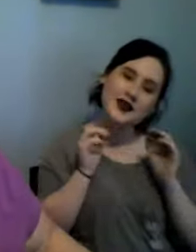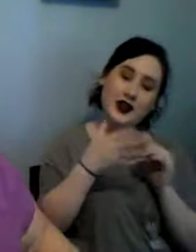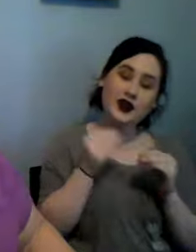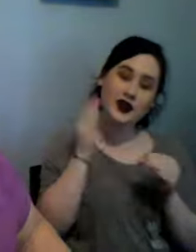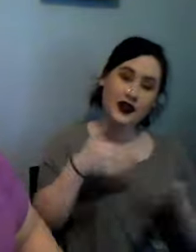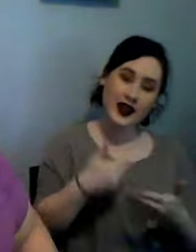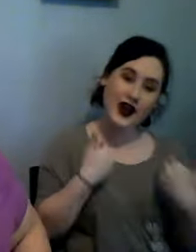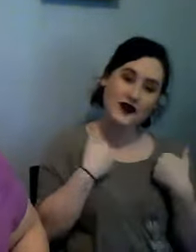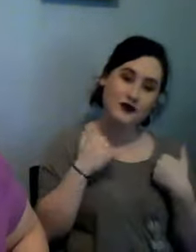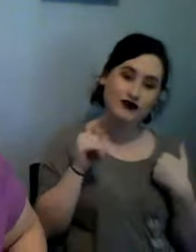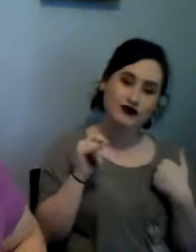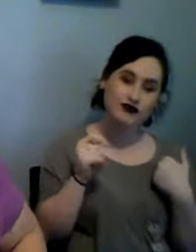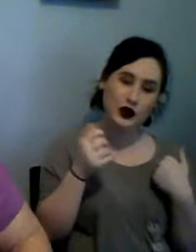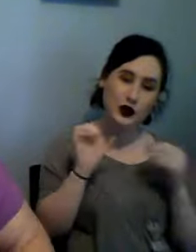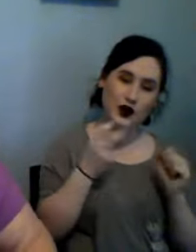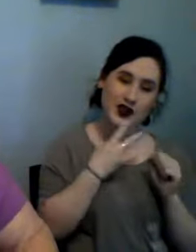that is